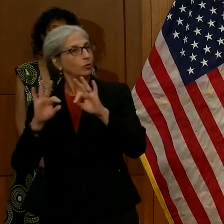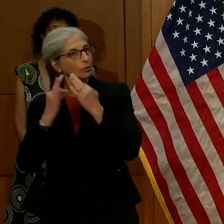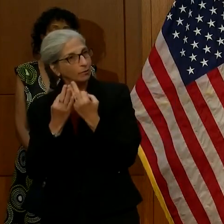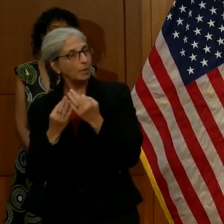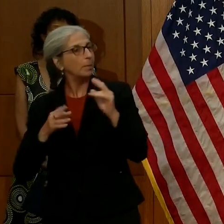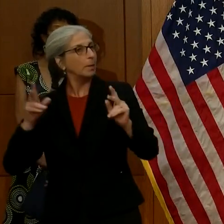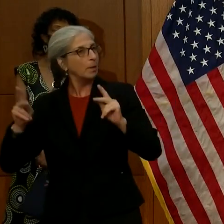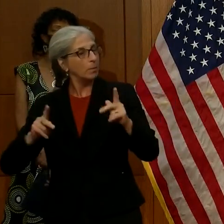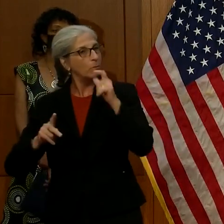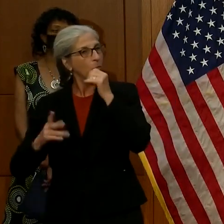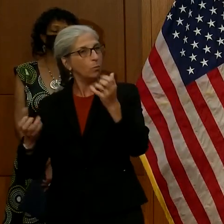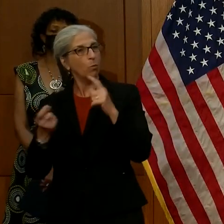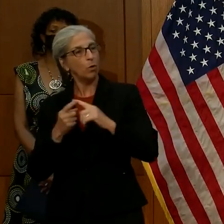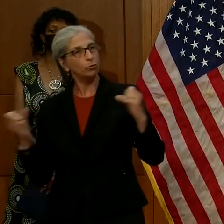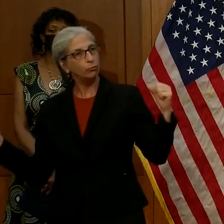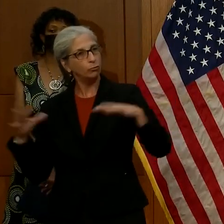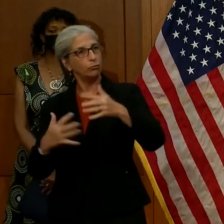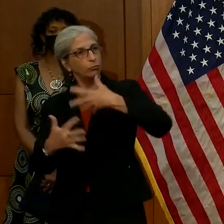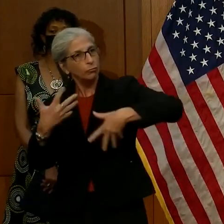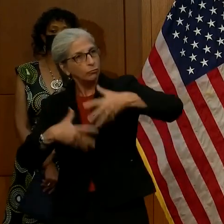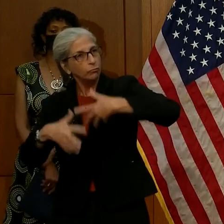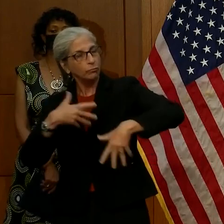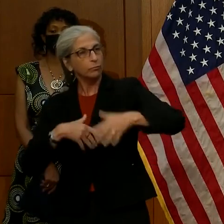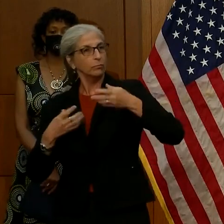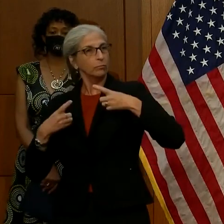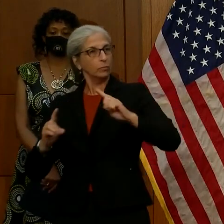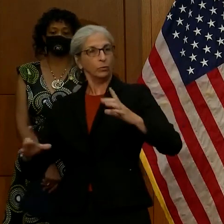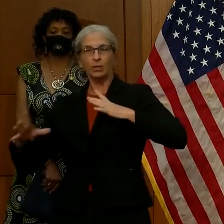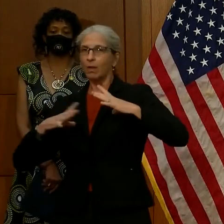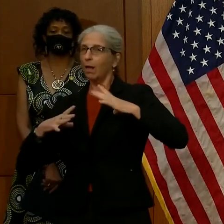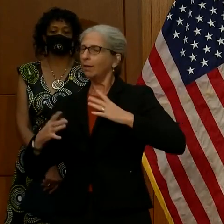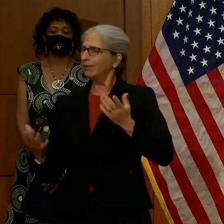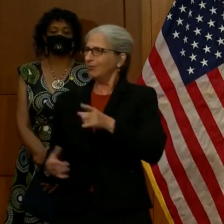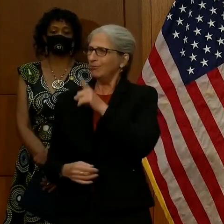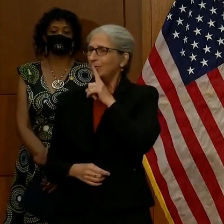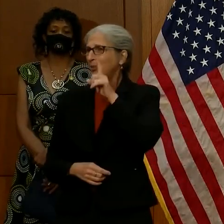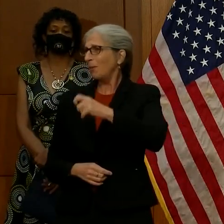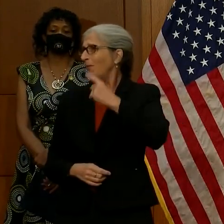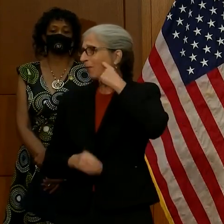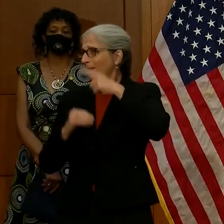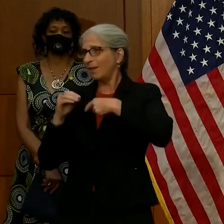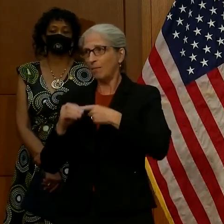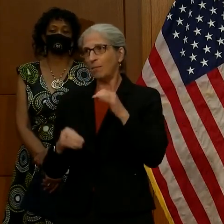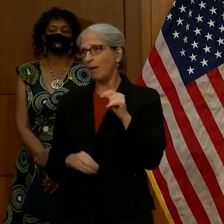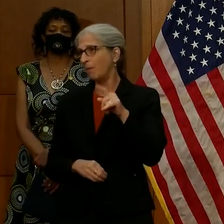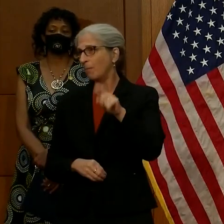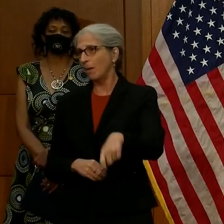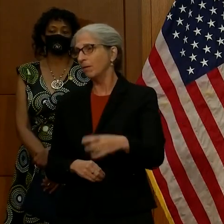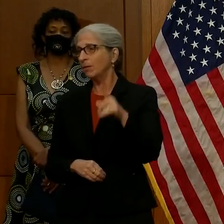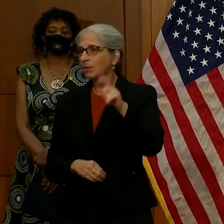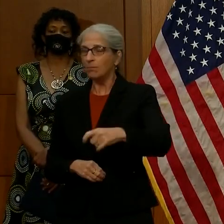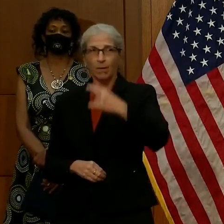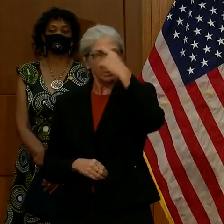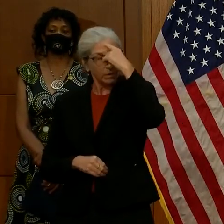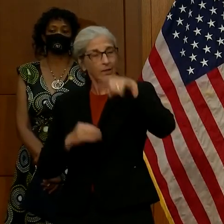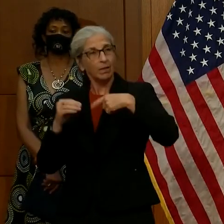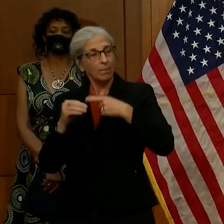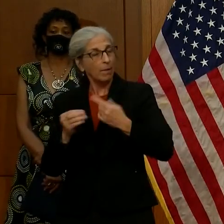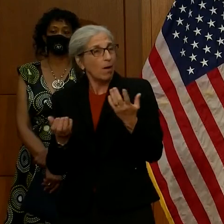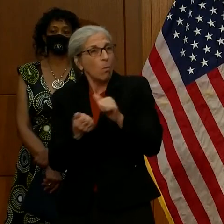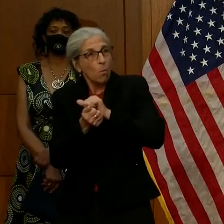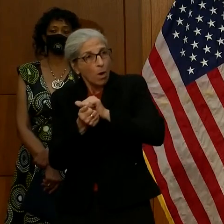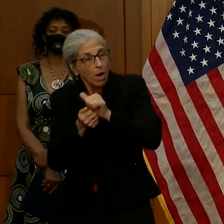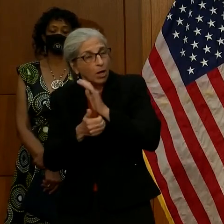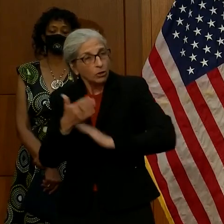as they can and continue to follow the guidelines and stay away from large gatherings, continue their social distancing, hand